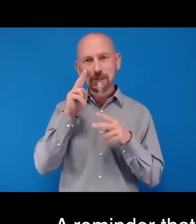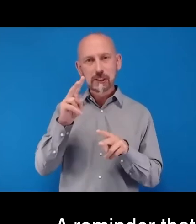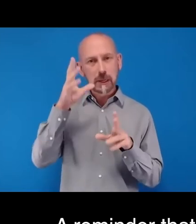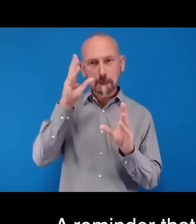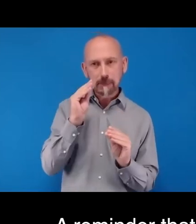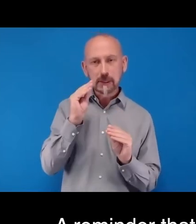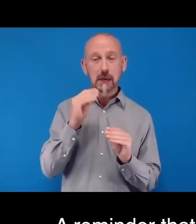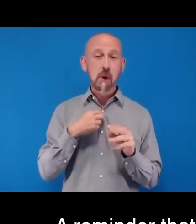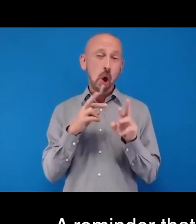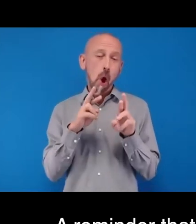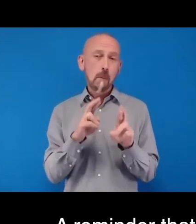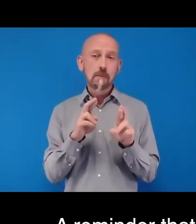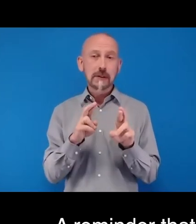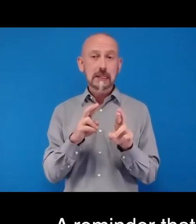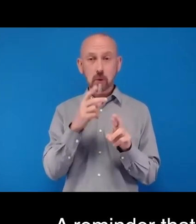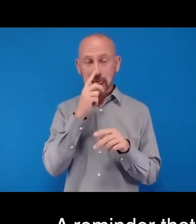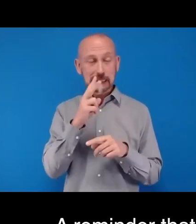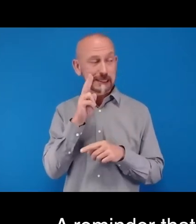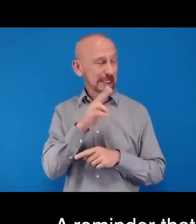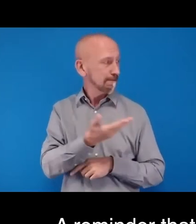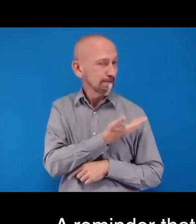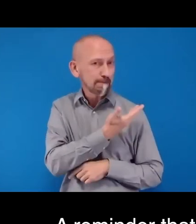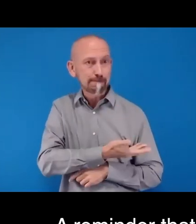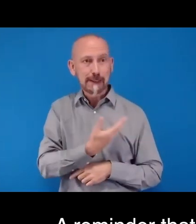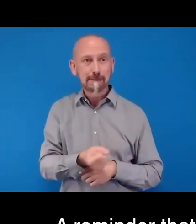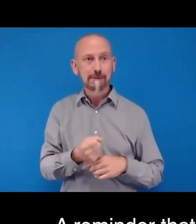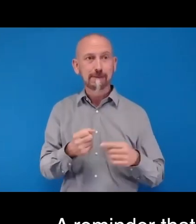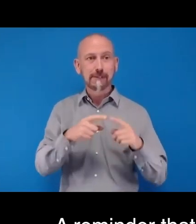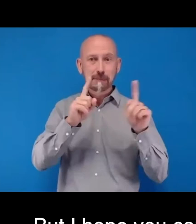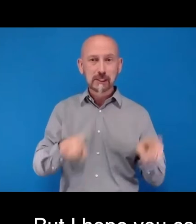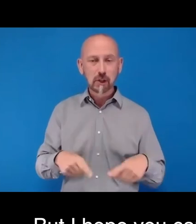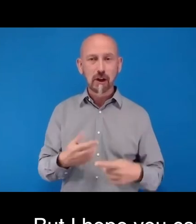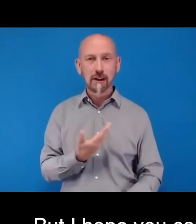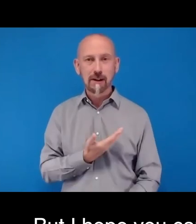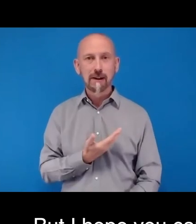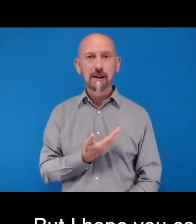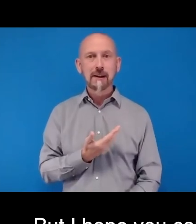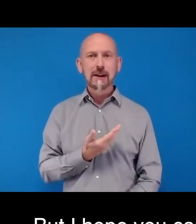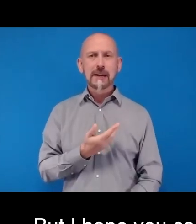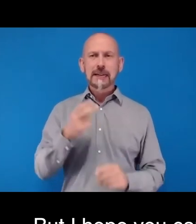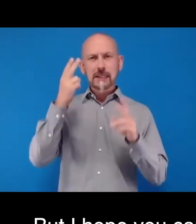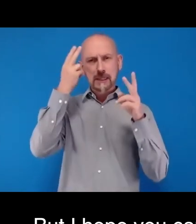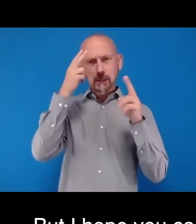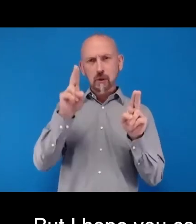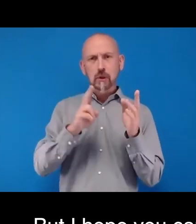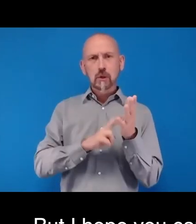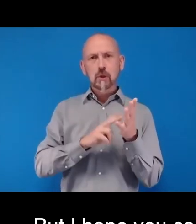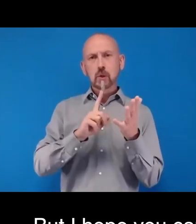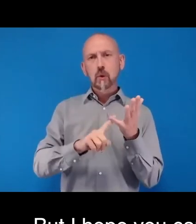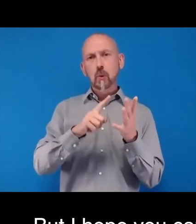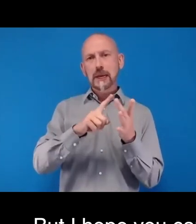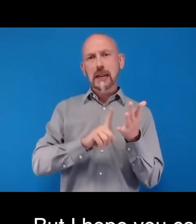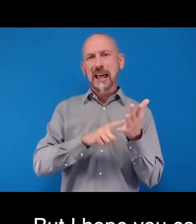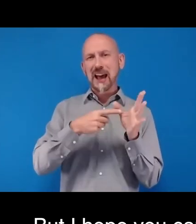at least some sense of the picture behind me, which is called Nungilana and means